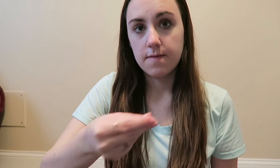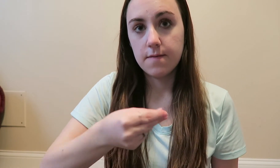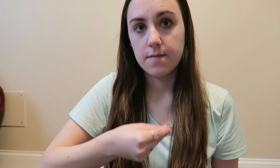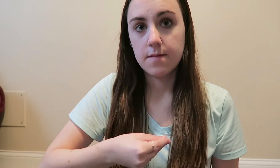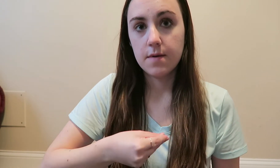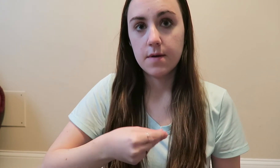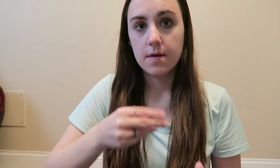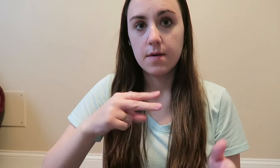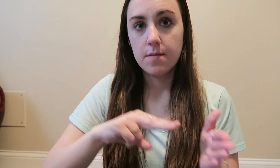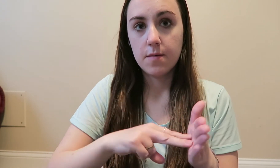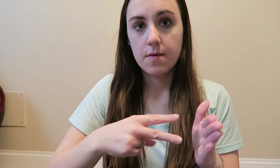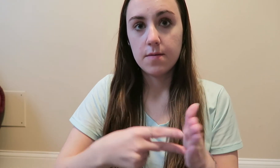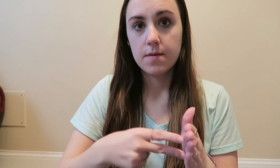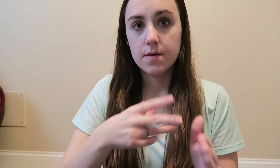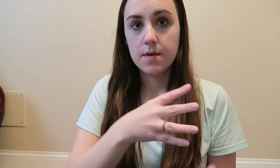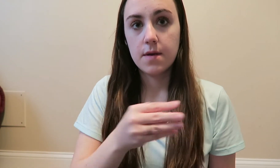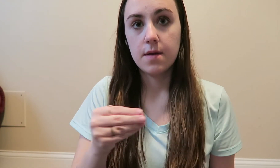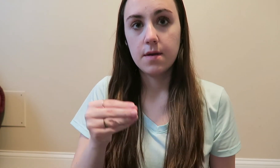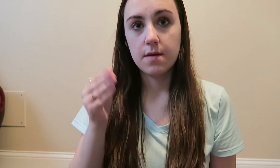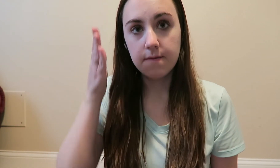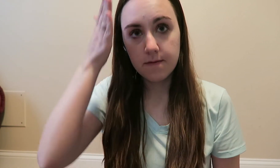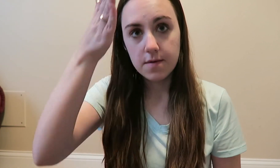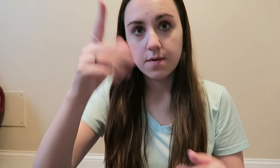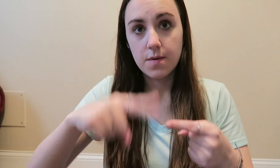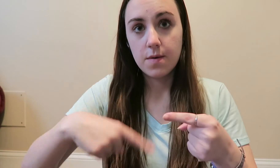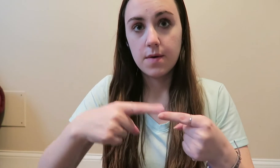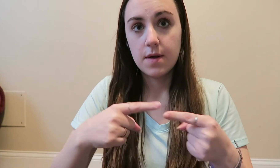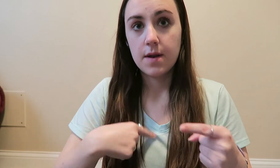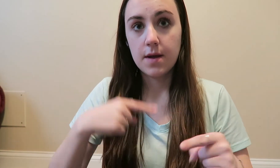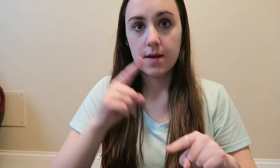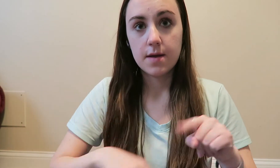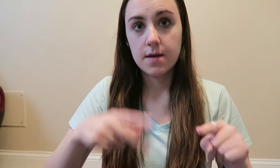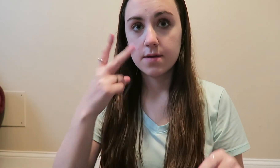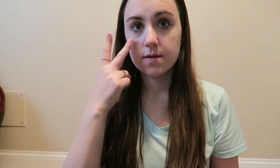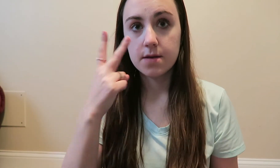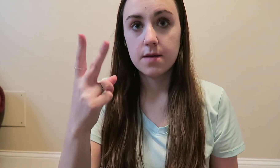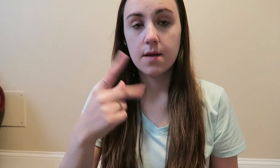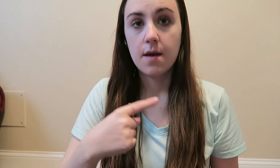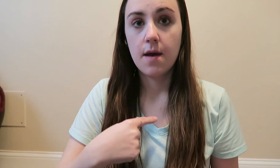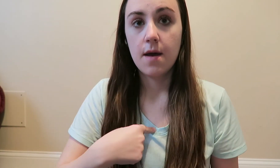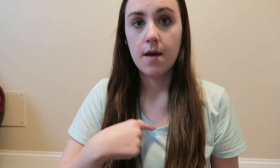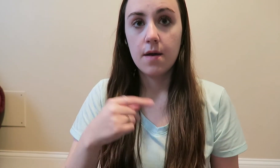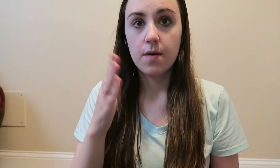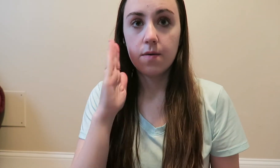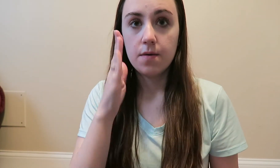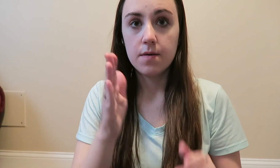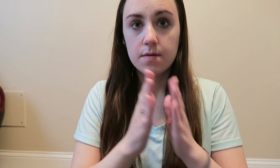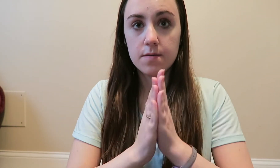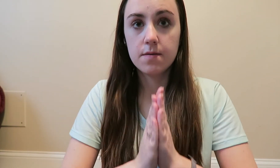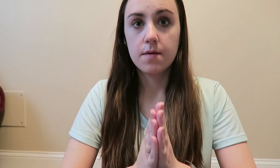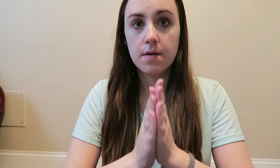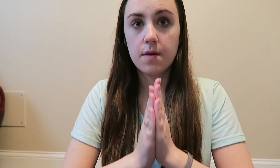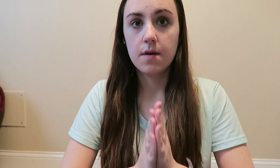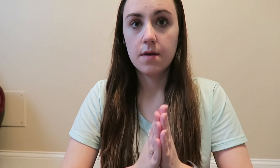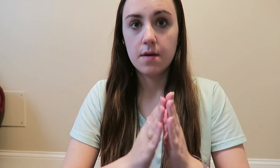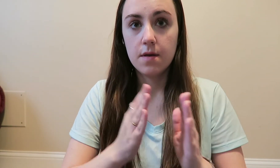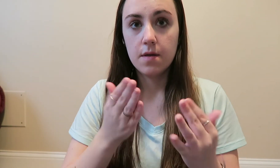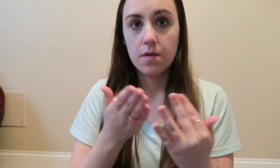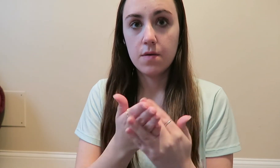and a future even when i can't see so i will pray through every heartache